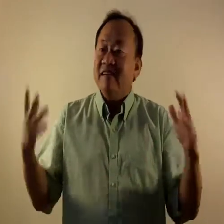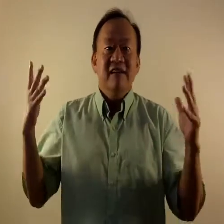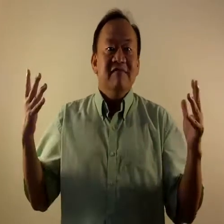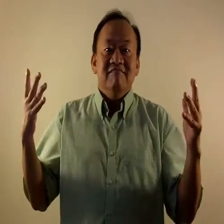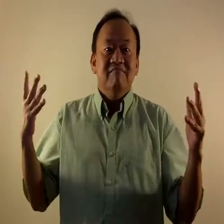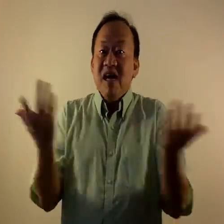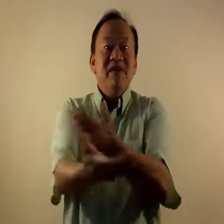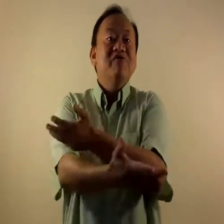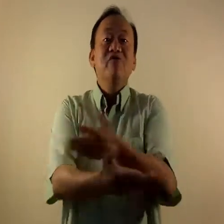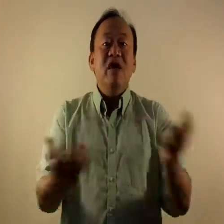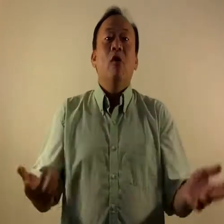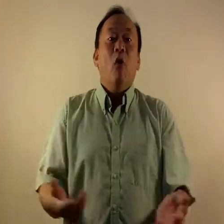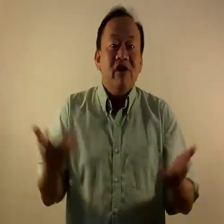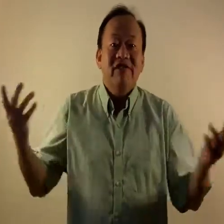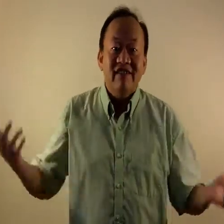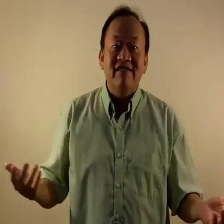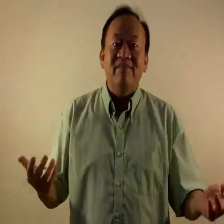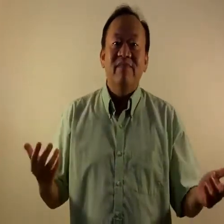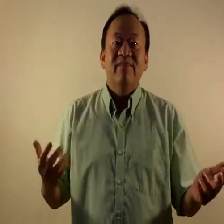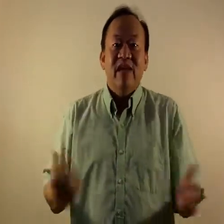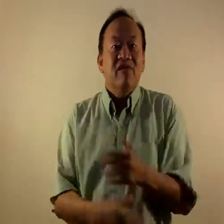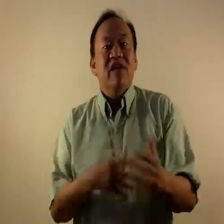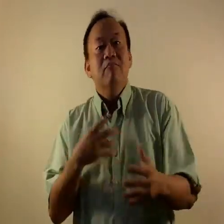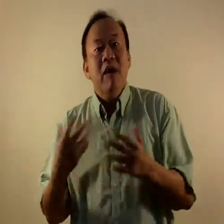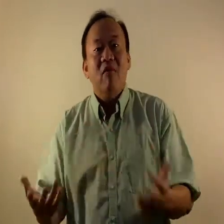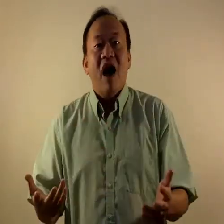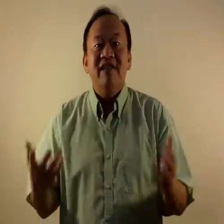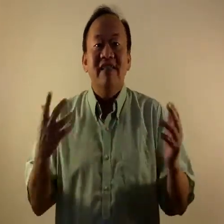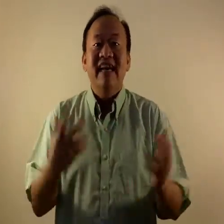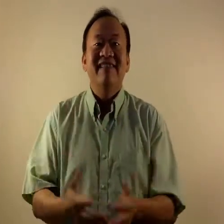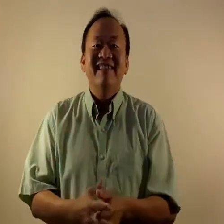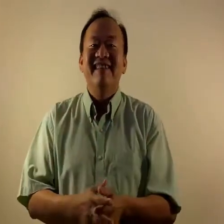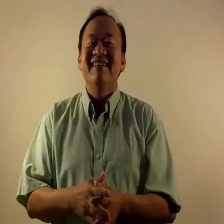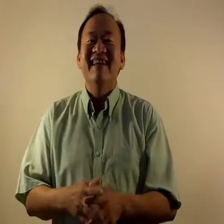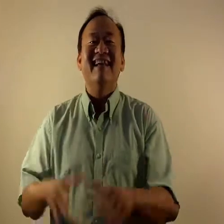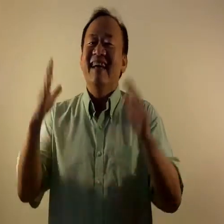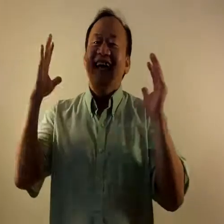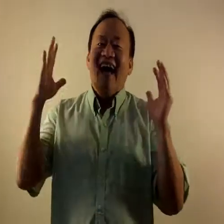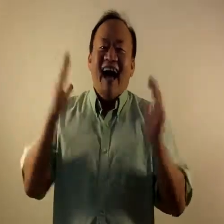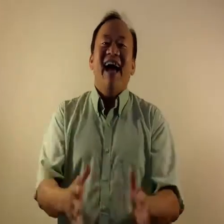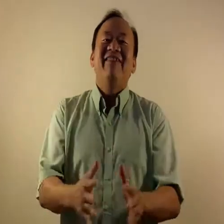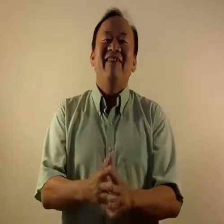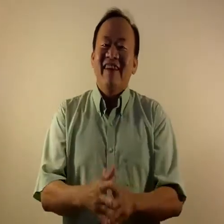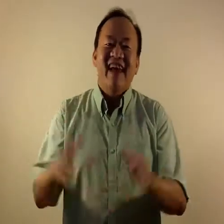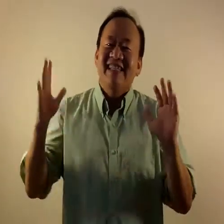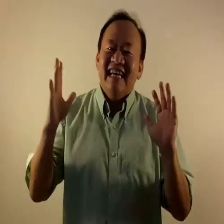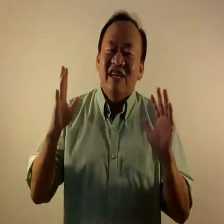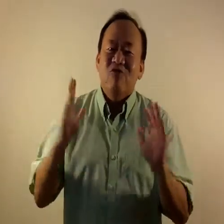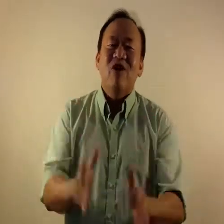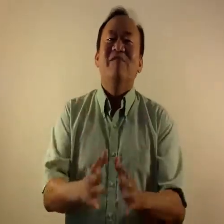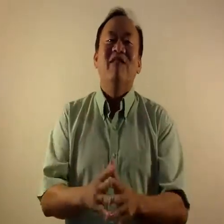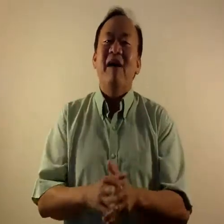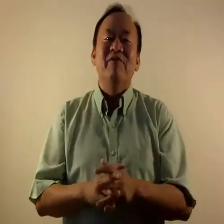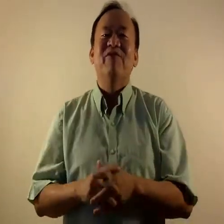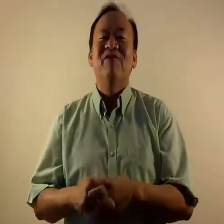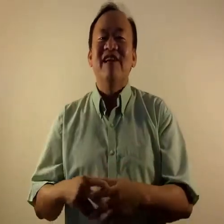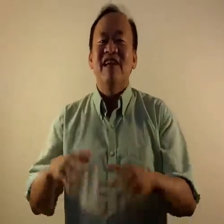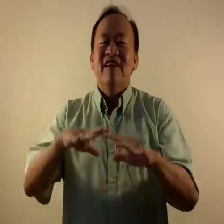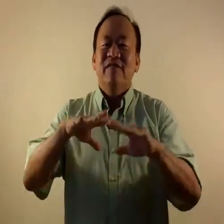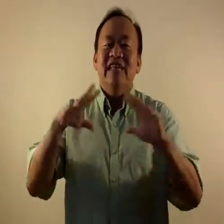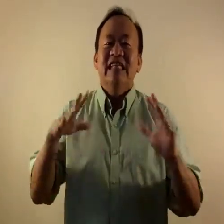and maybe do an award system that you can memorize and get these things done. I think it's an incredible opportunity for